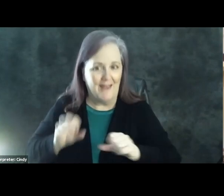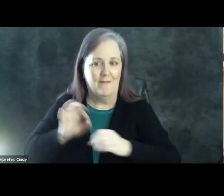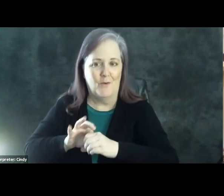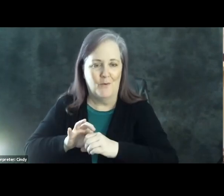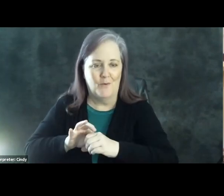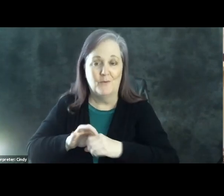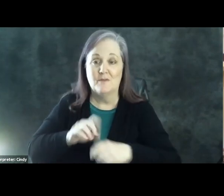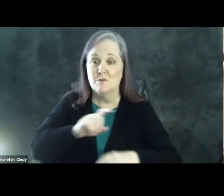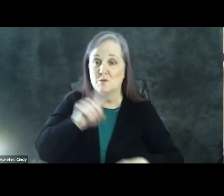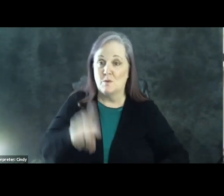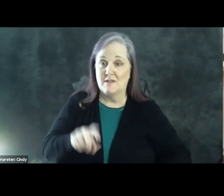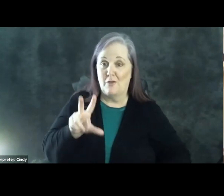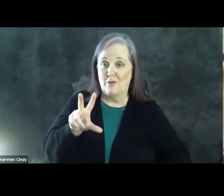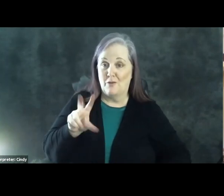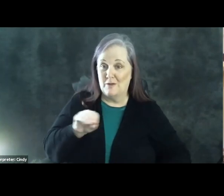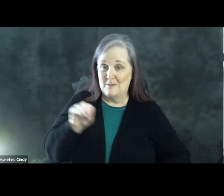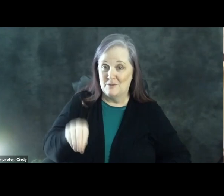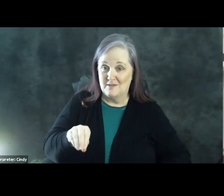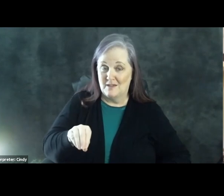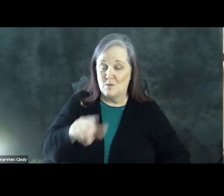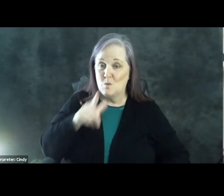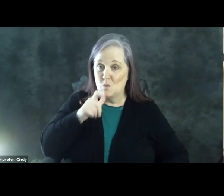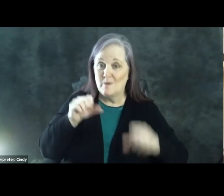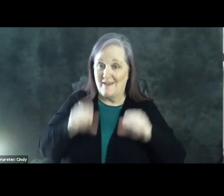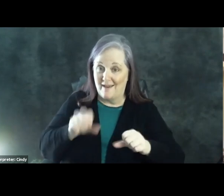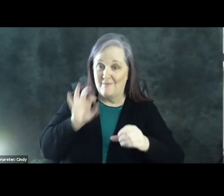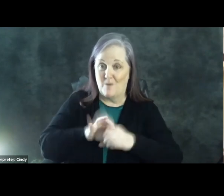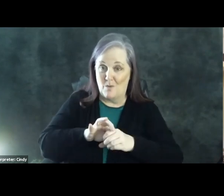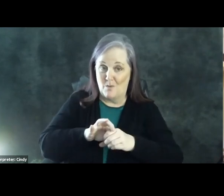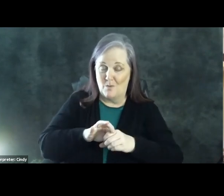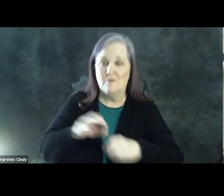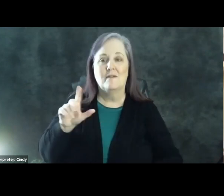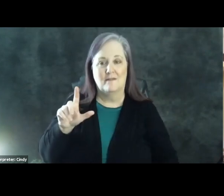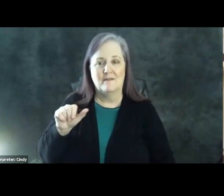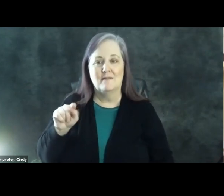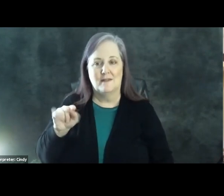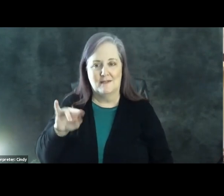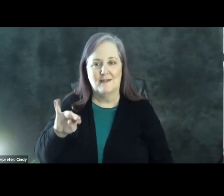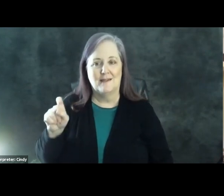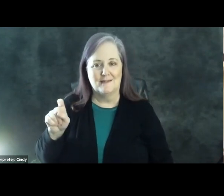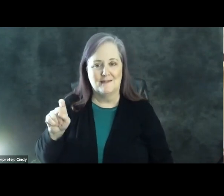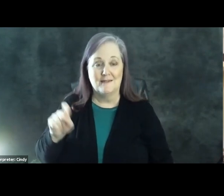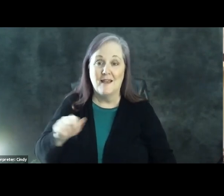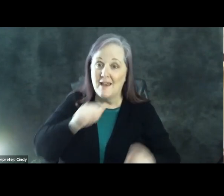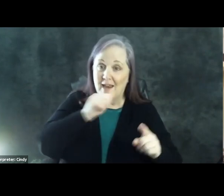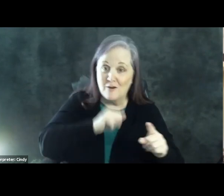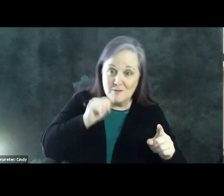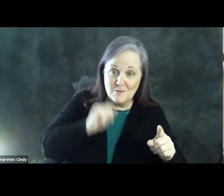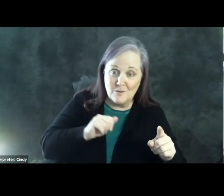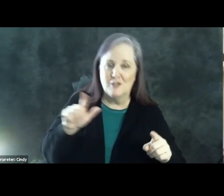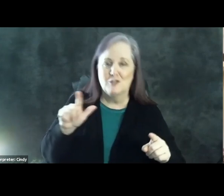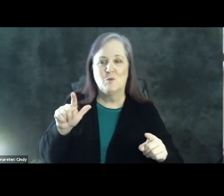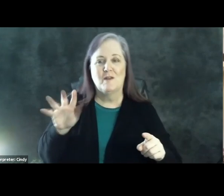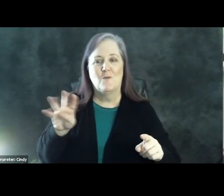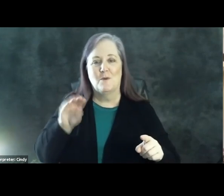30% of their electorate of their eligible voters are Latinx. In Arizona, 24% of their